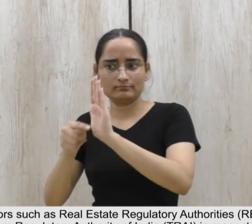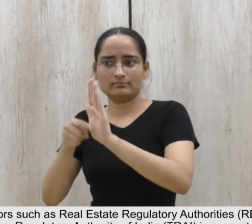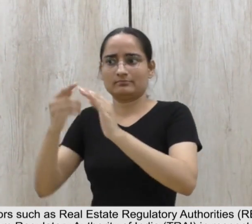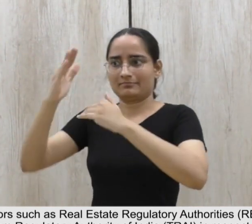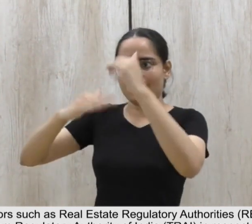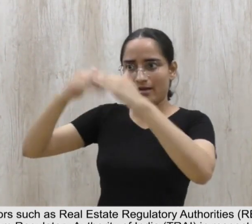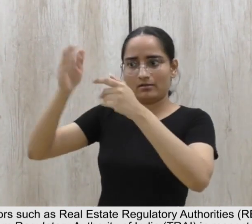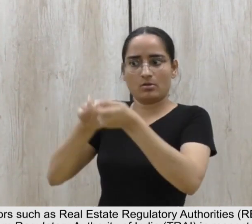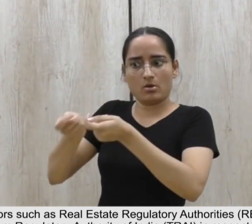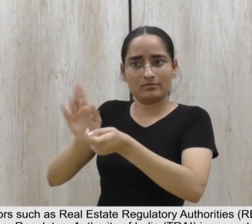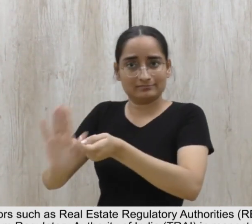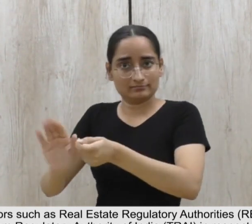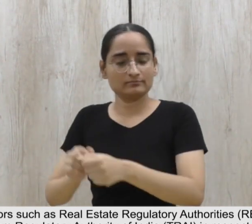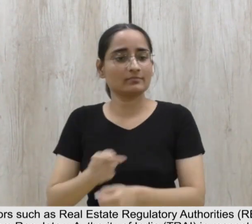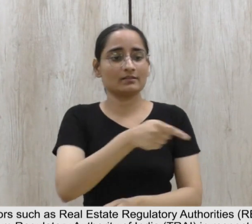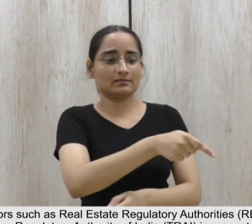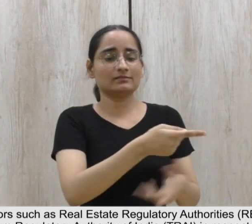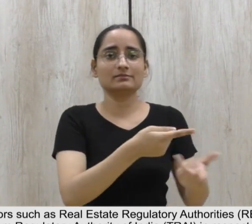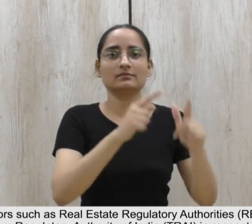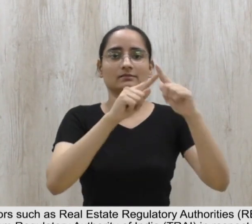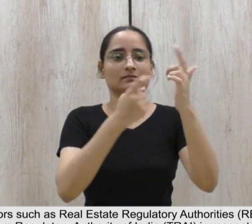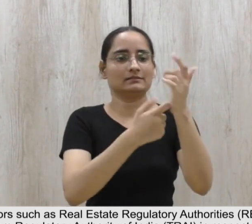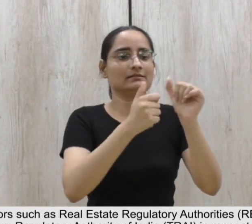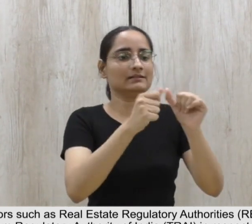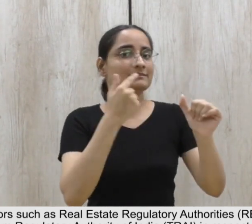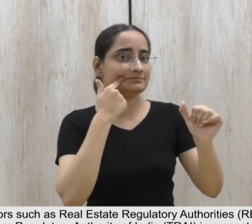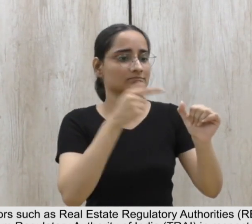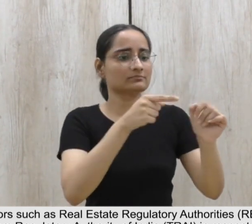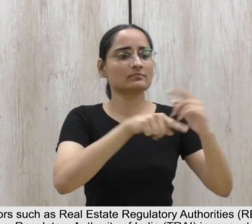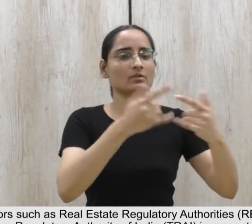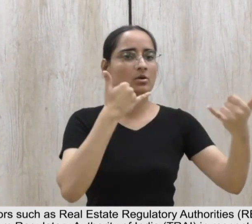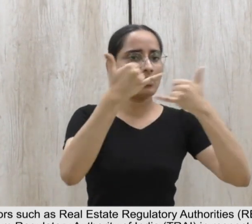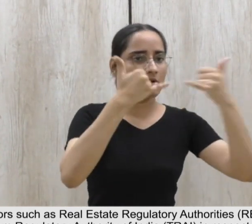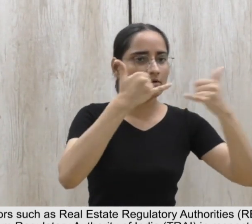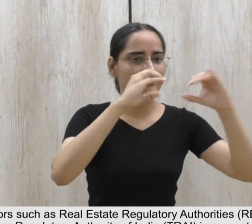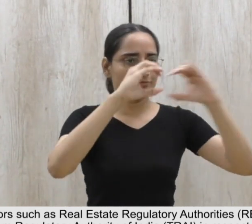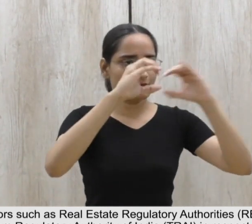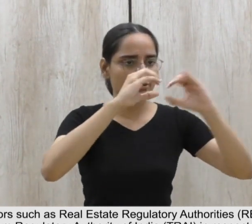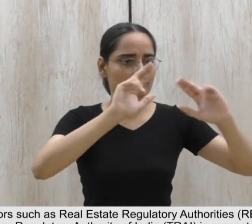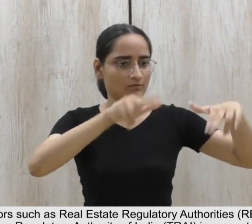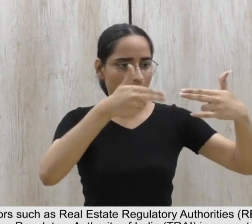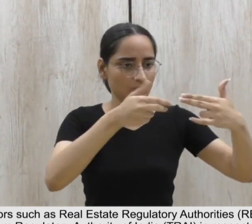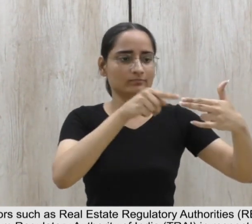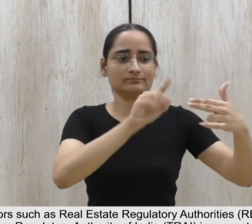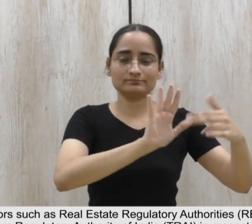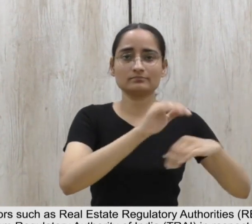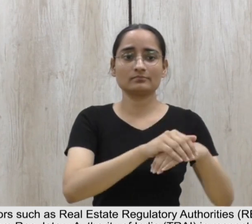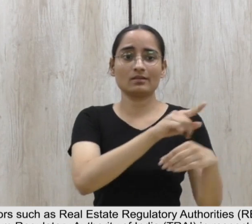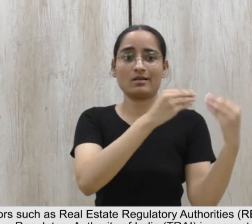regulatory authorities that is r e r a in respect